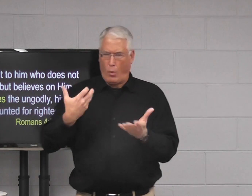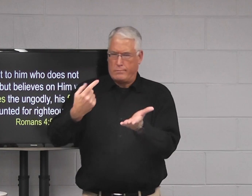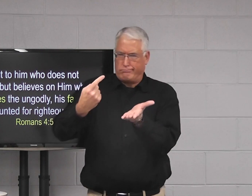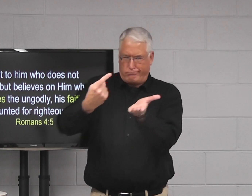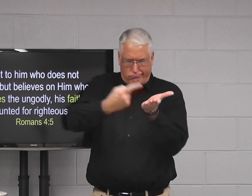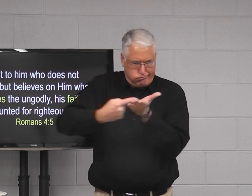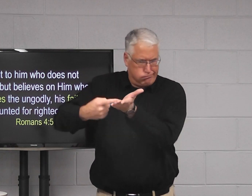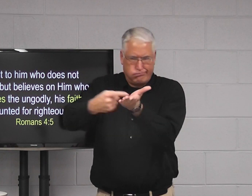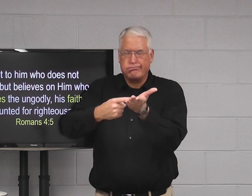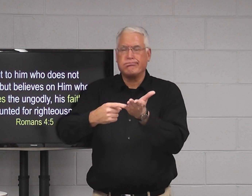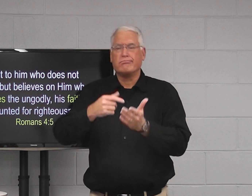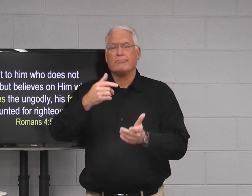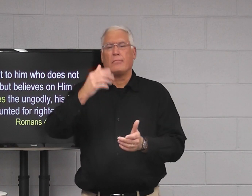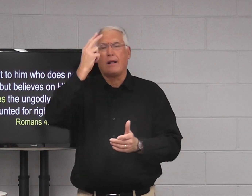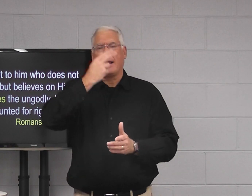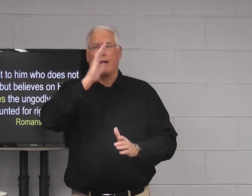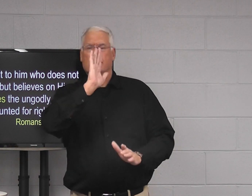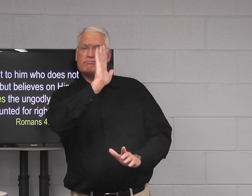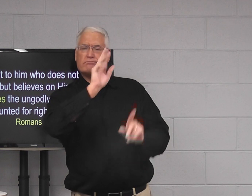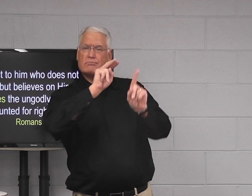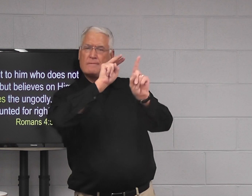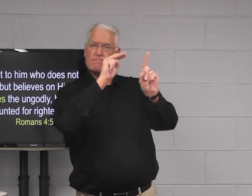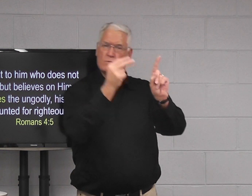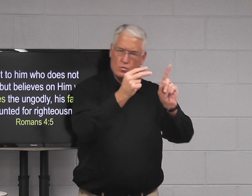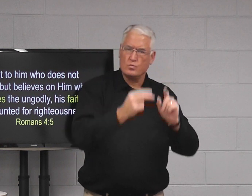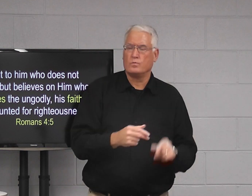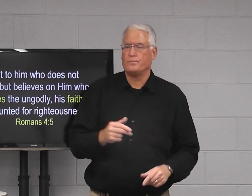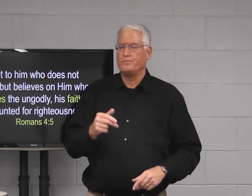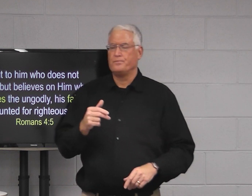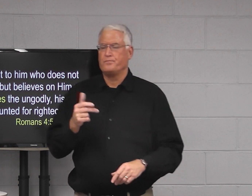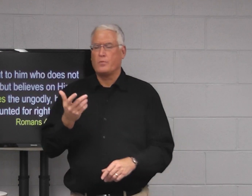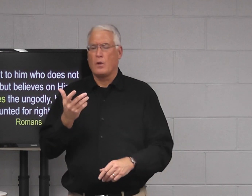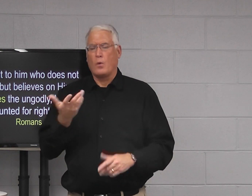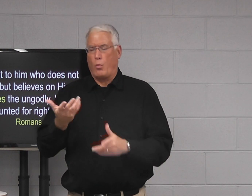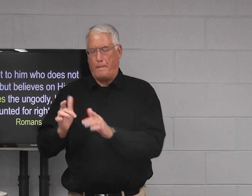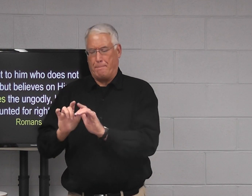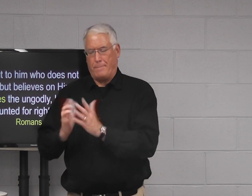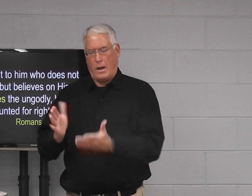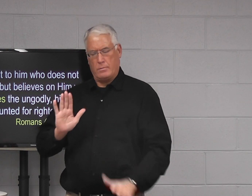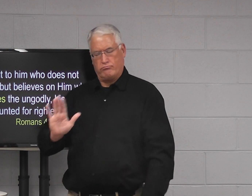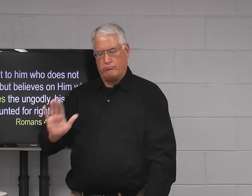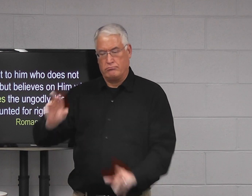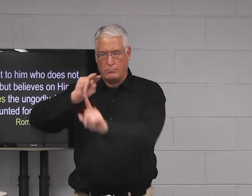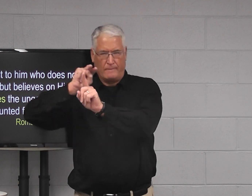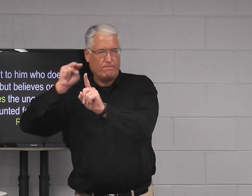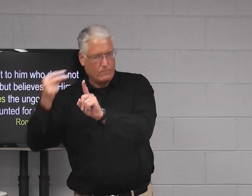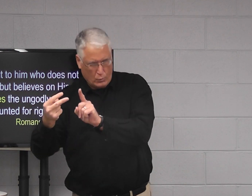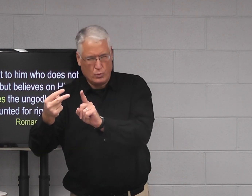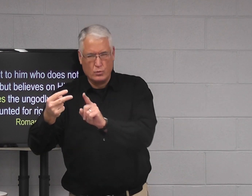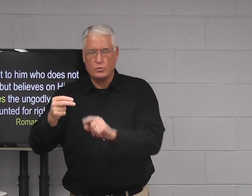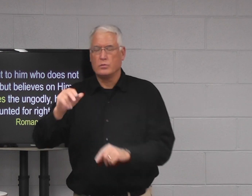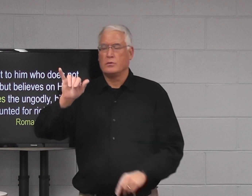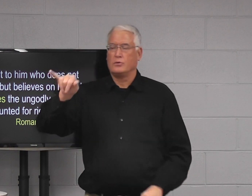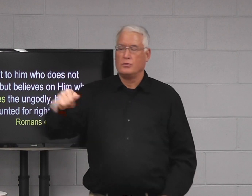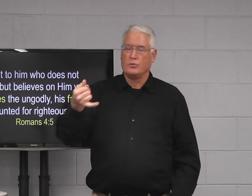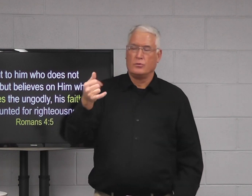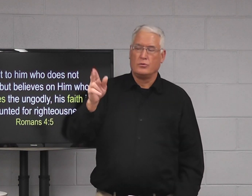So now I want to have a discussion about the Catholics' perspective and their view